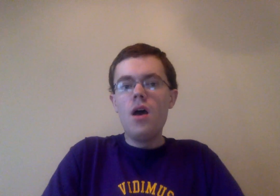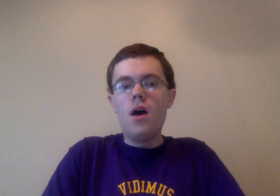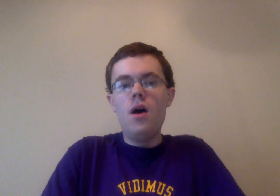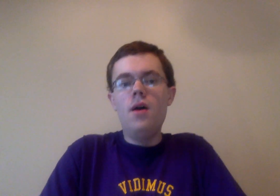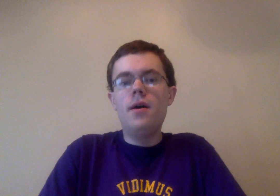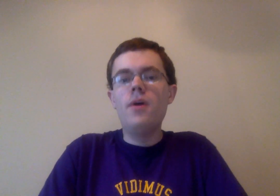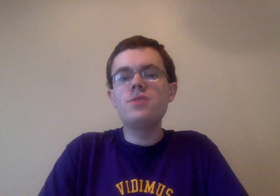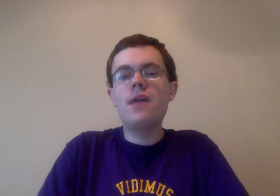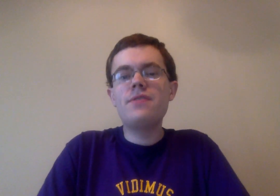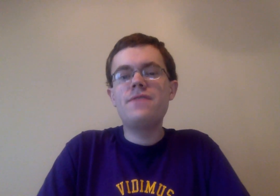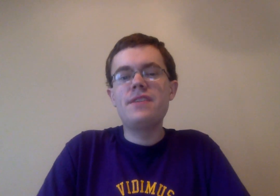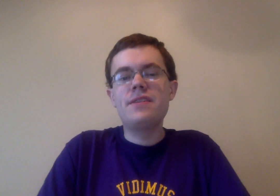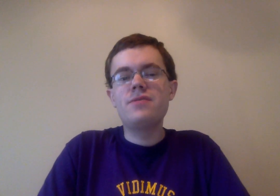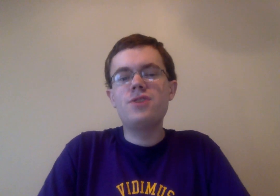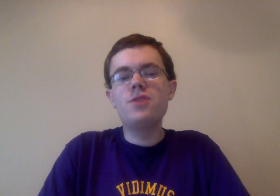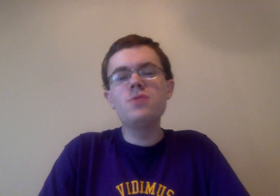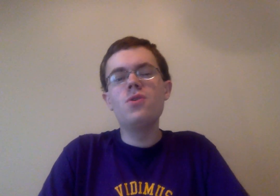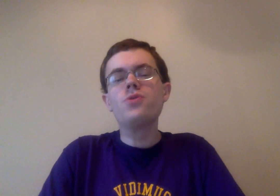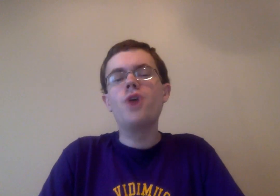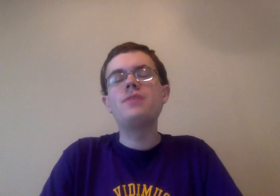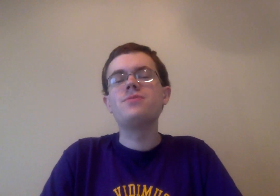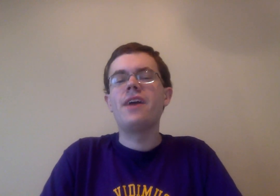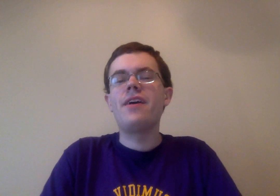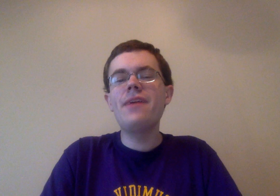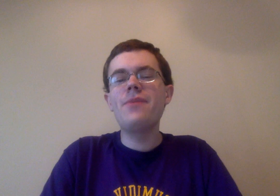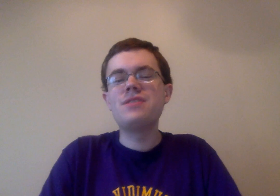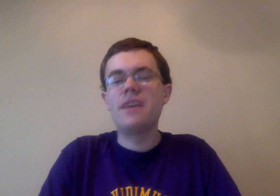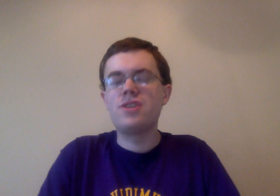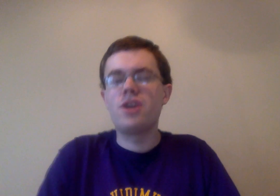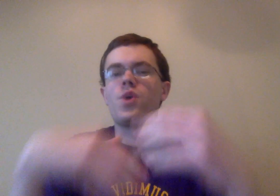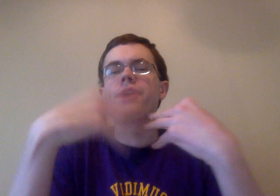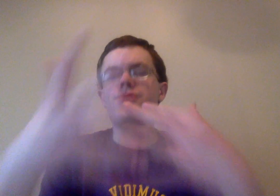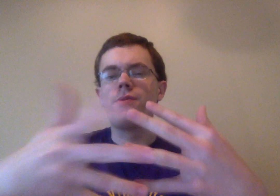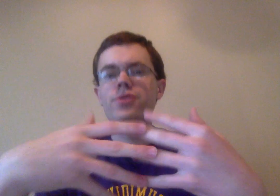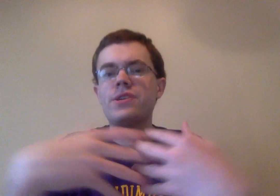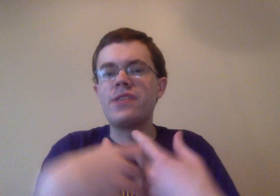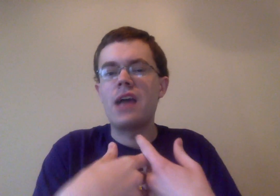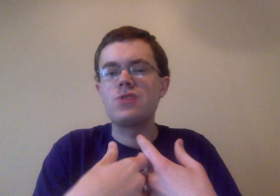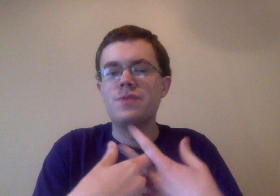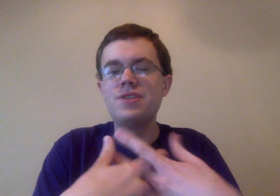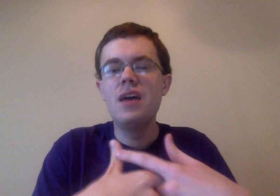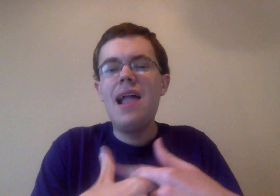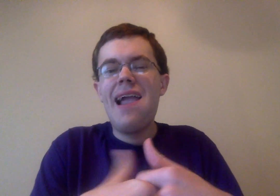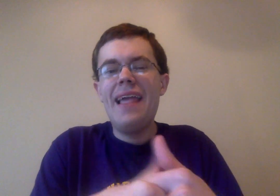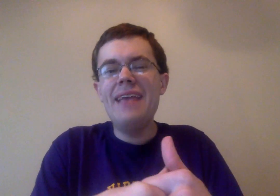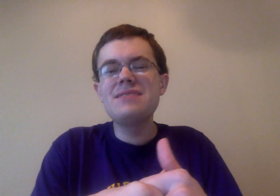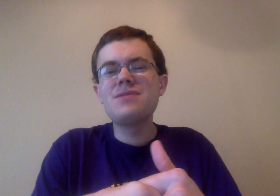Uh, I'm also not really feeling Chocho's whole going tsundere when she, like, starts working with Tomaru during the actual mission, it just doesn't